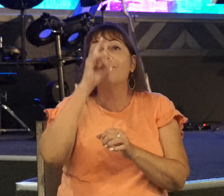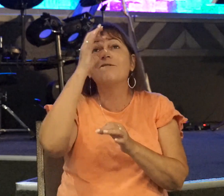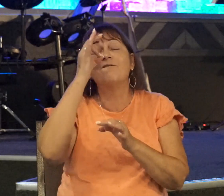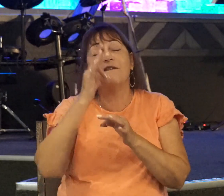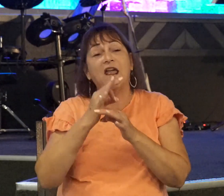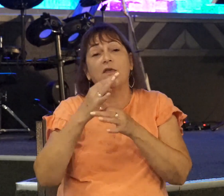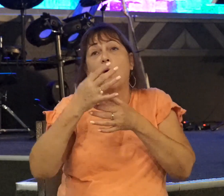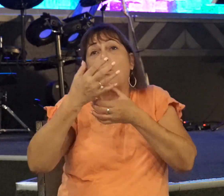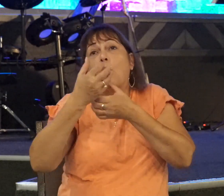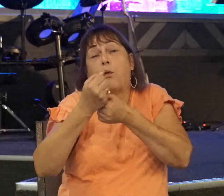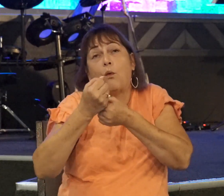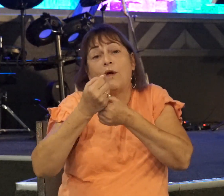God.